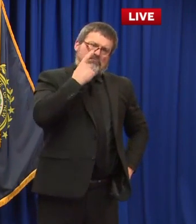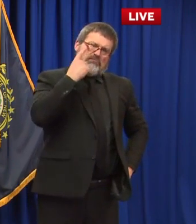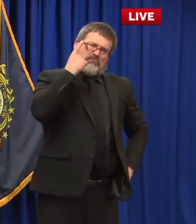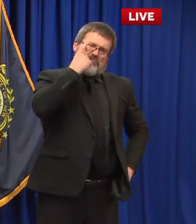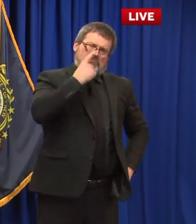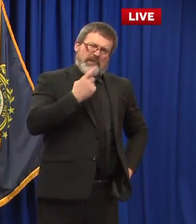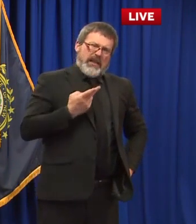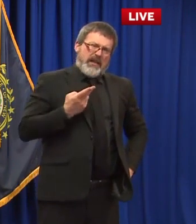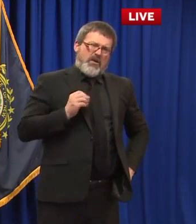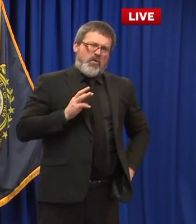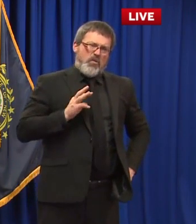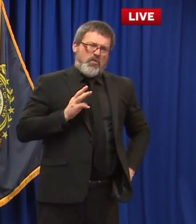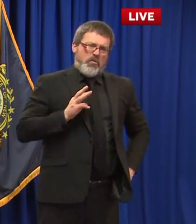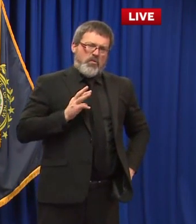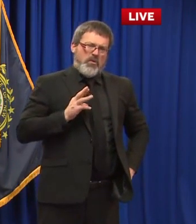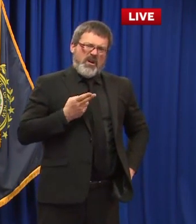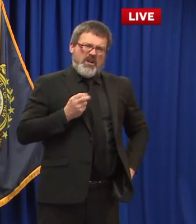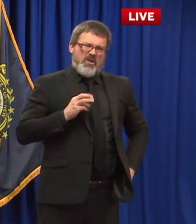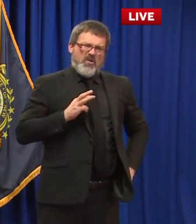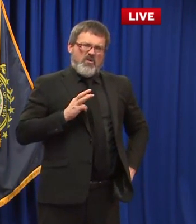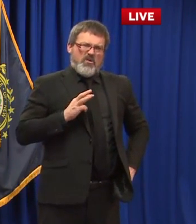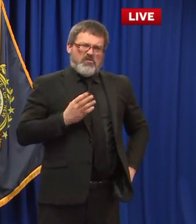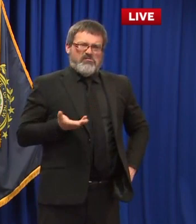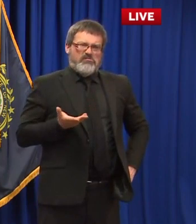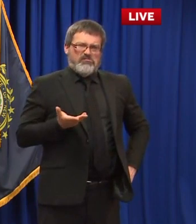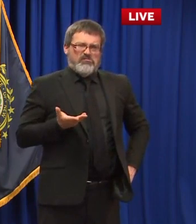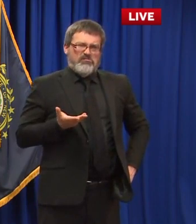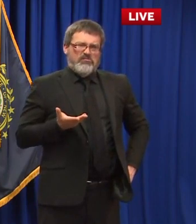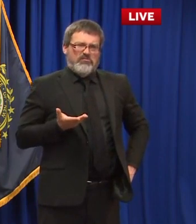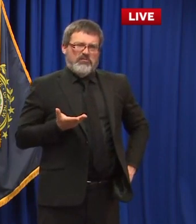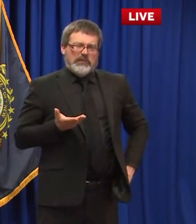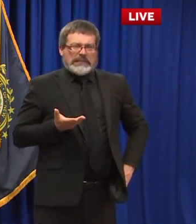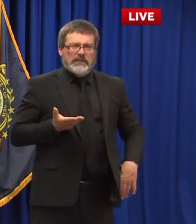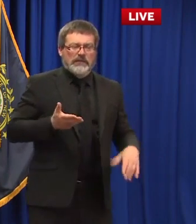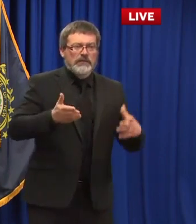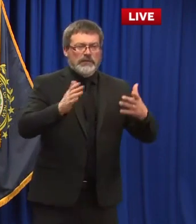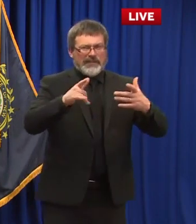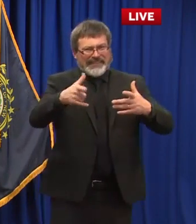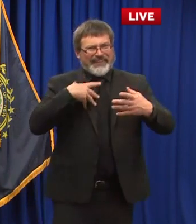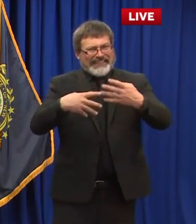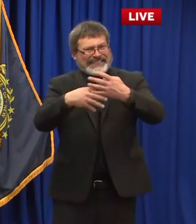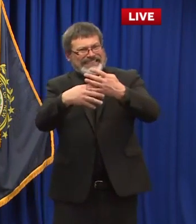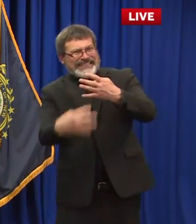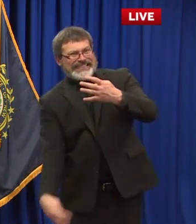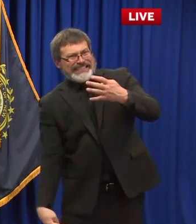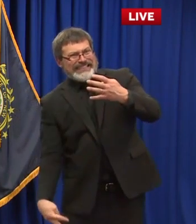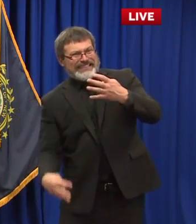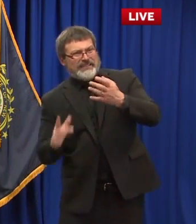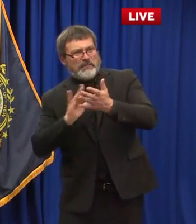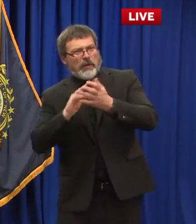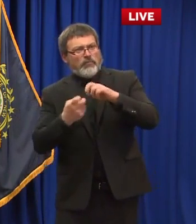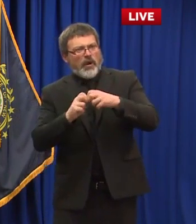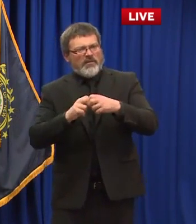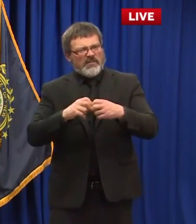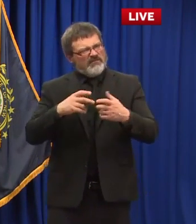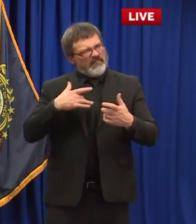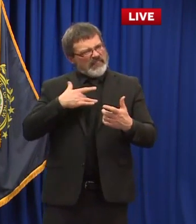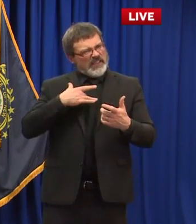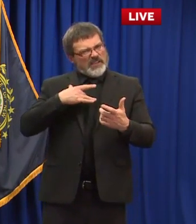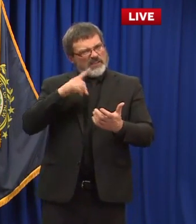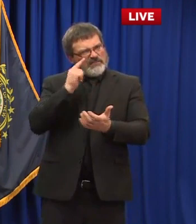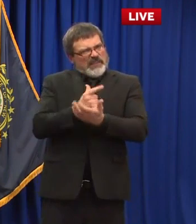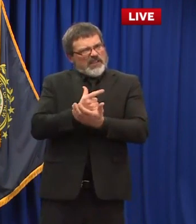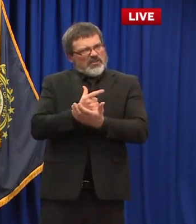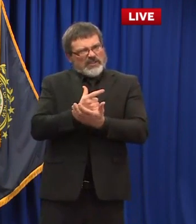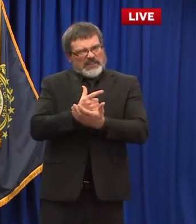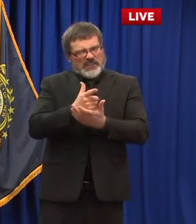put you on a trajectory for a negative outcome versus the ones that you can just have covet and not have symptoms and we're seeing that a lot